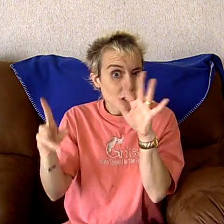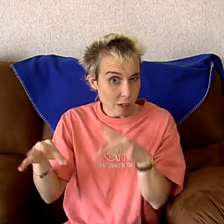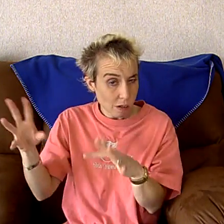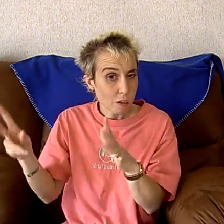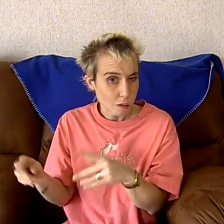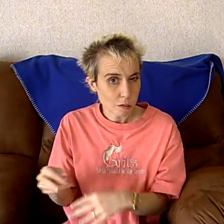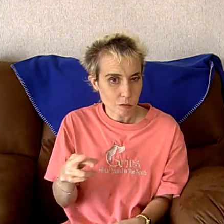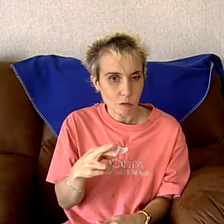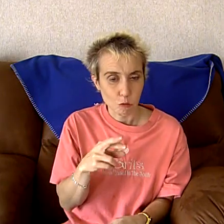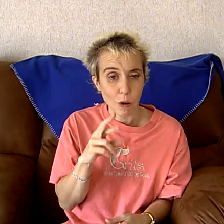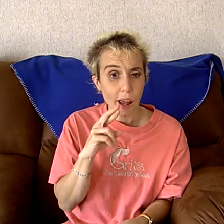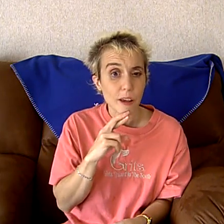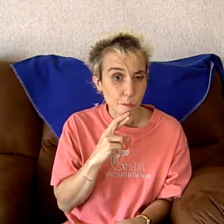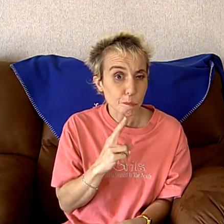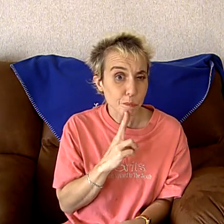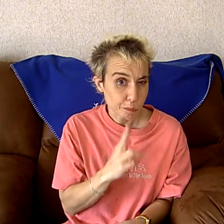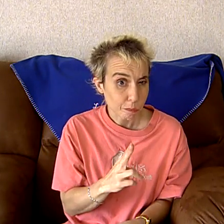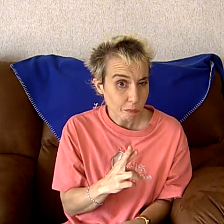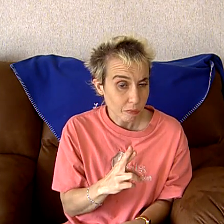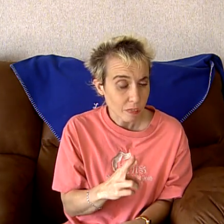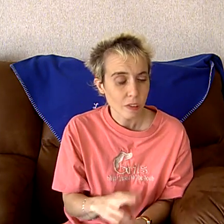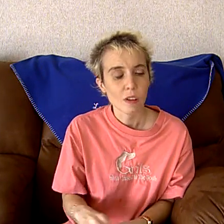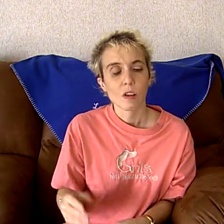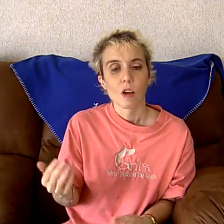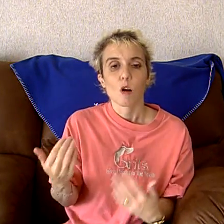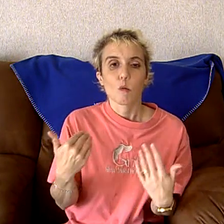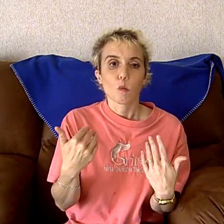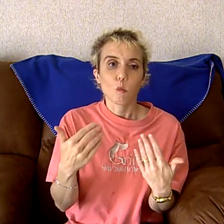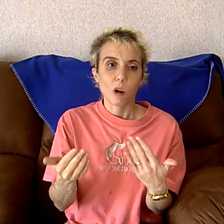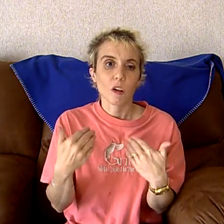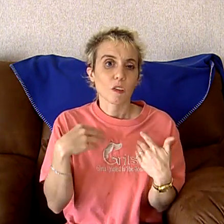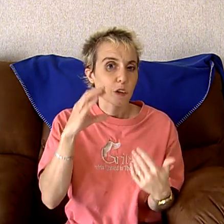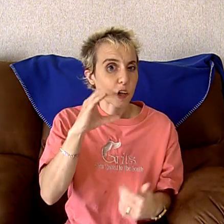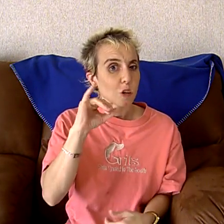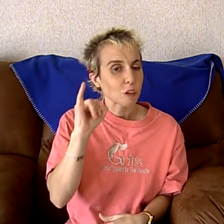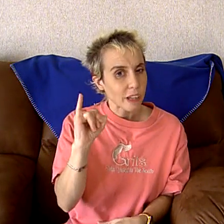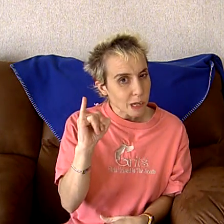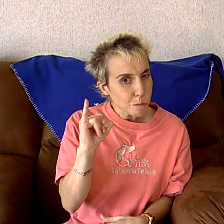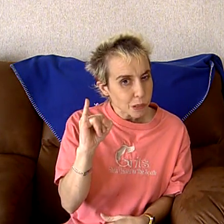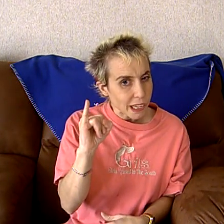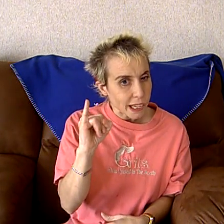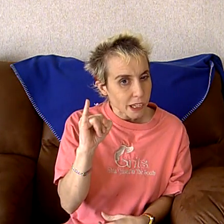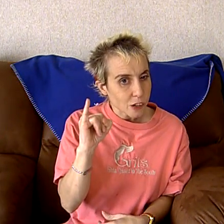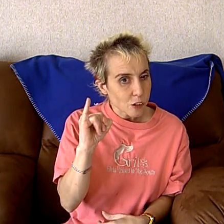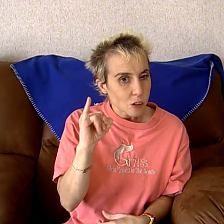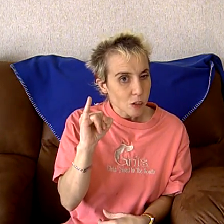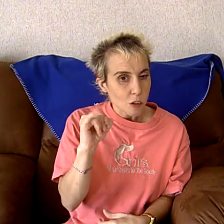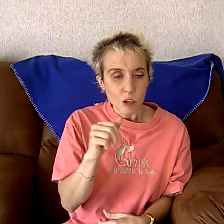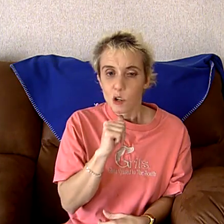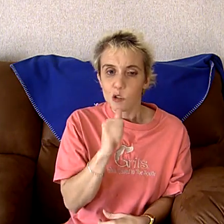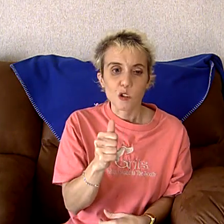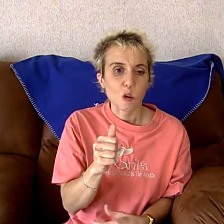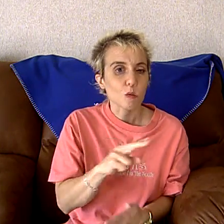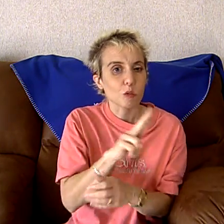Right? Well, the cochlear implant, you don't